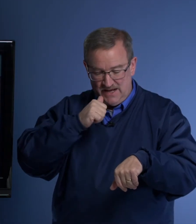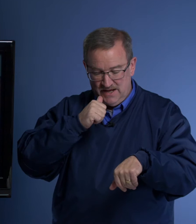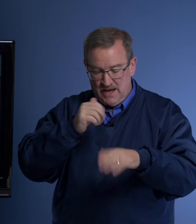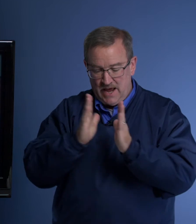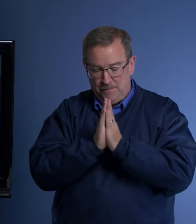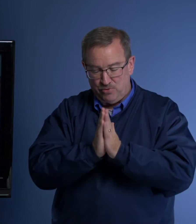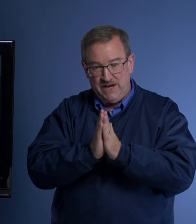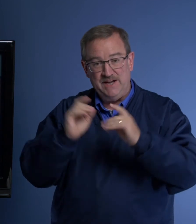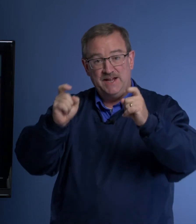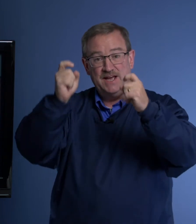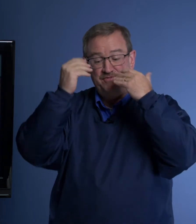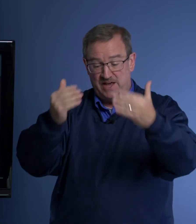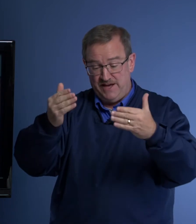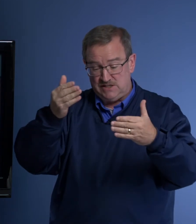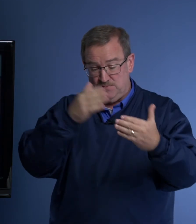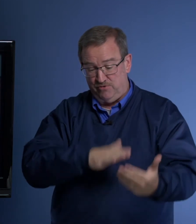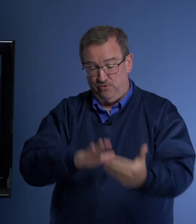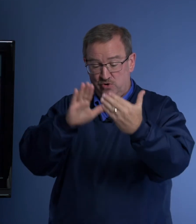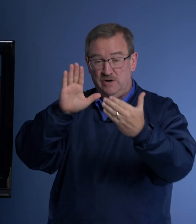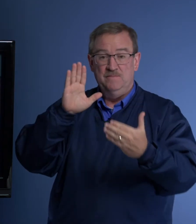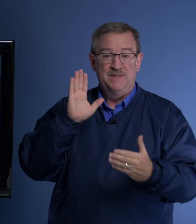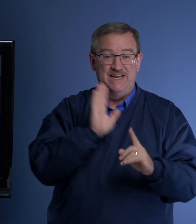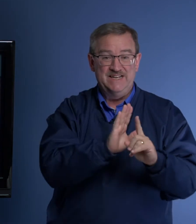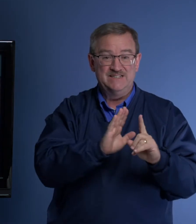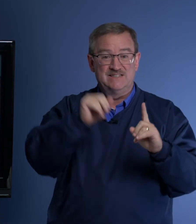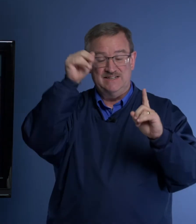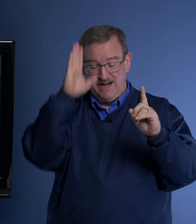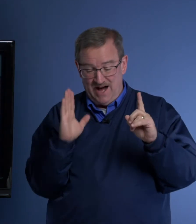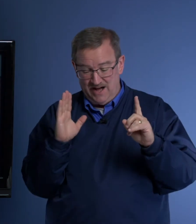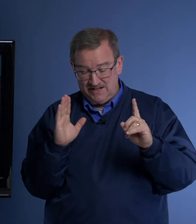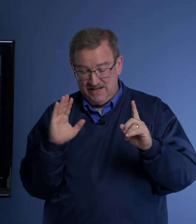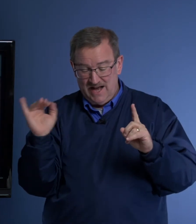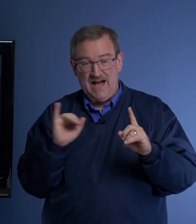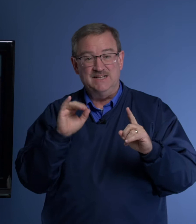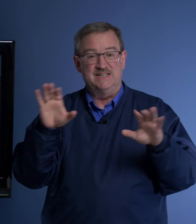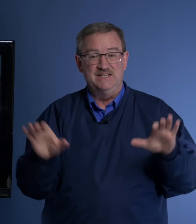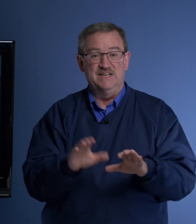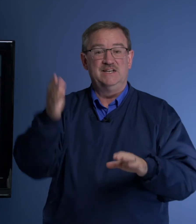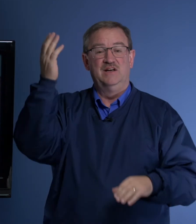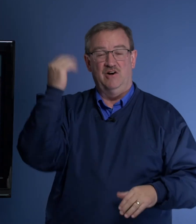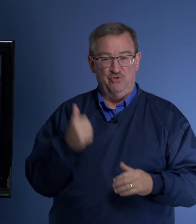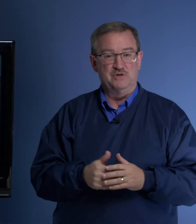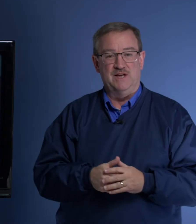and prayed and gave thanks before his God as he did a four time.